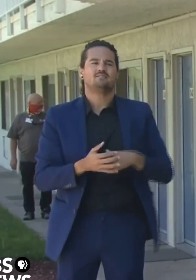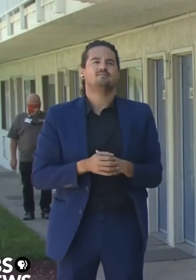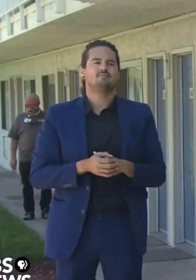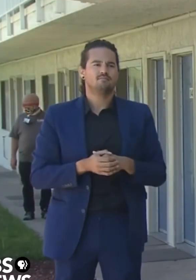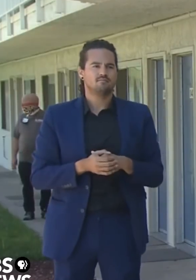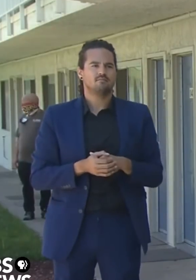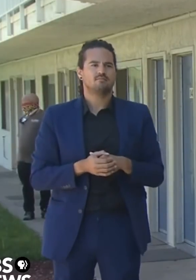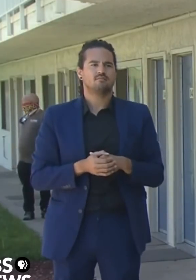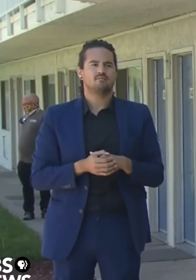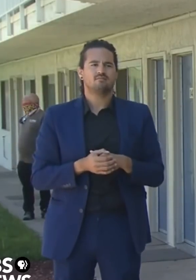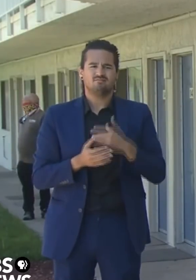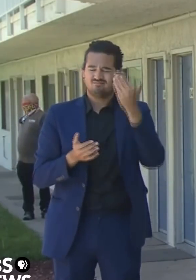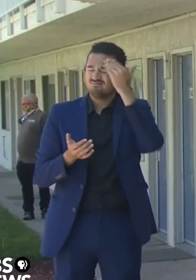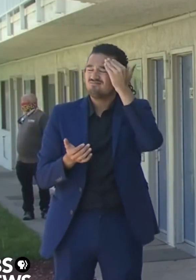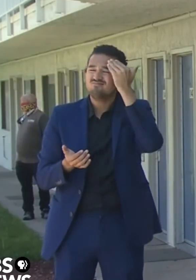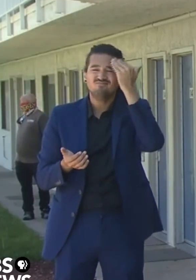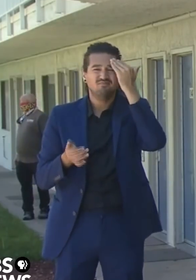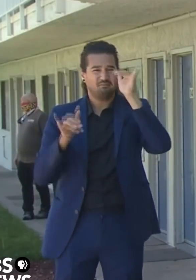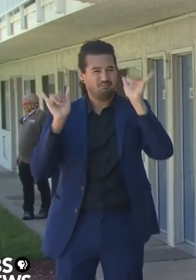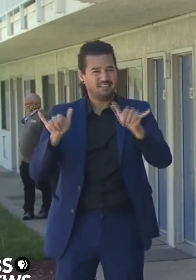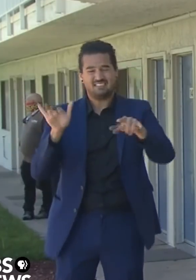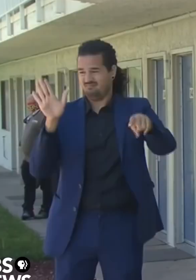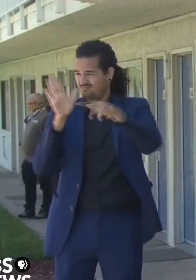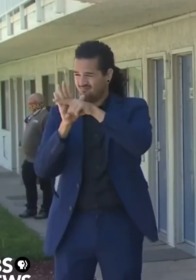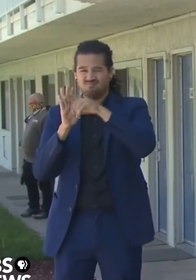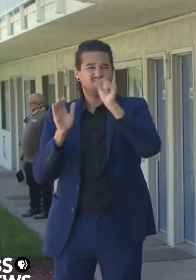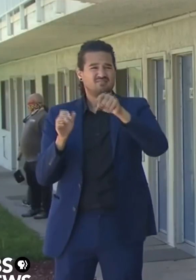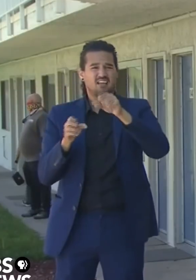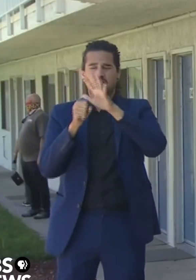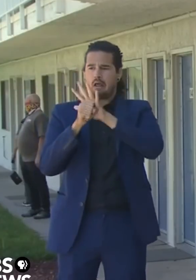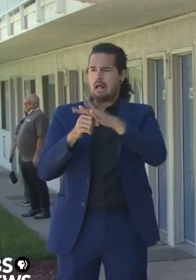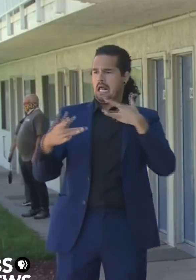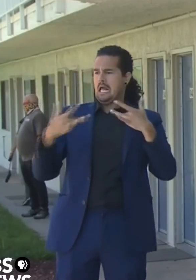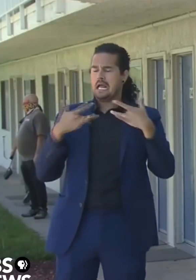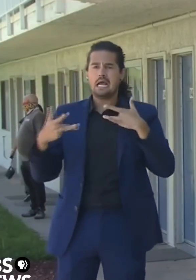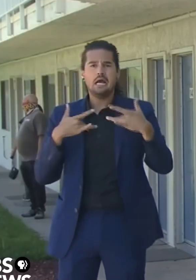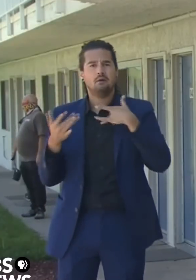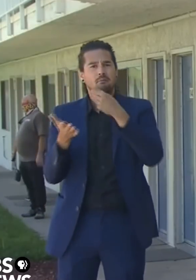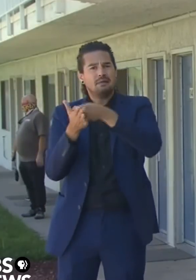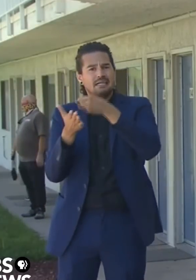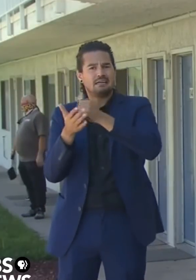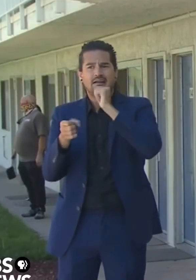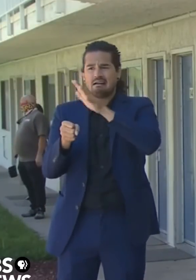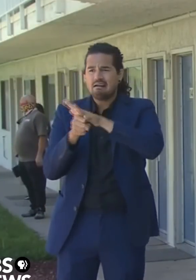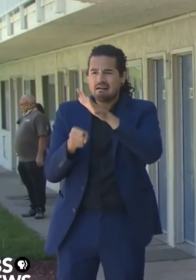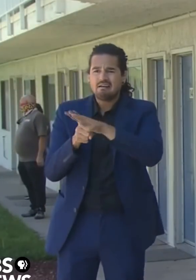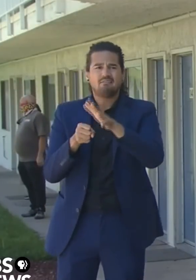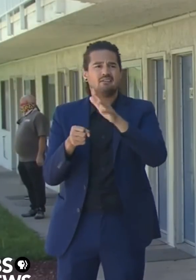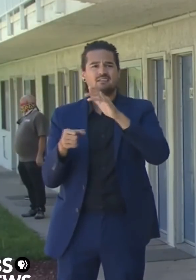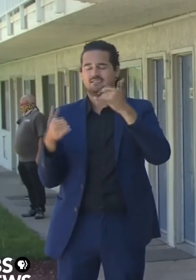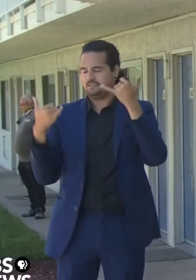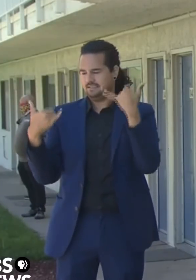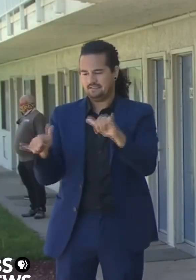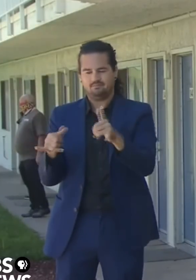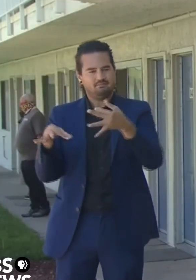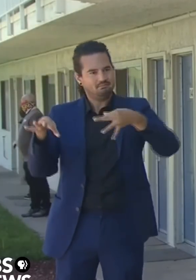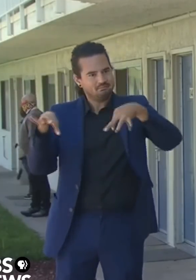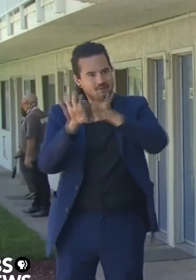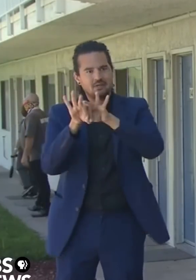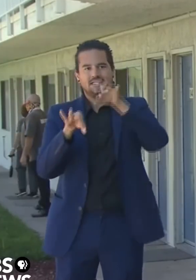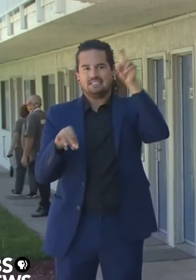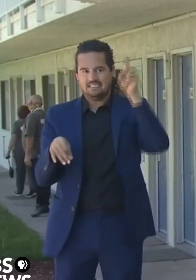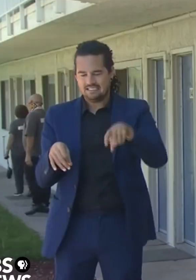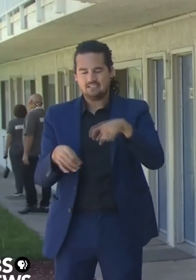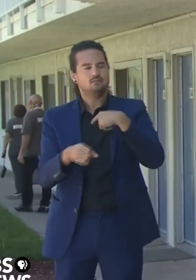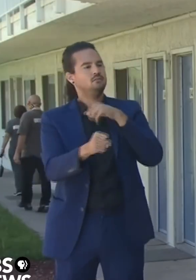stress that we had to address in balancing our budget, we still made a commitment to lean forward, lean